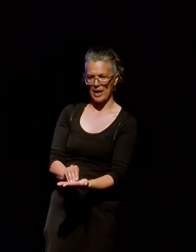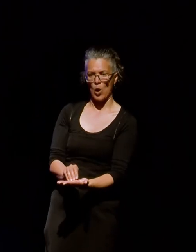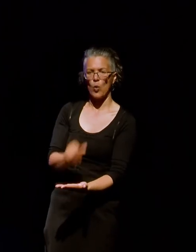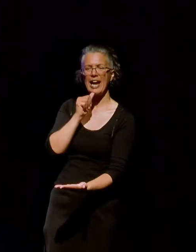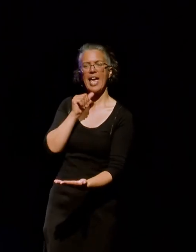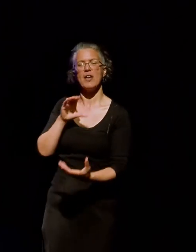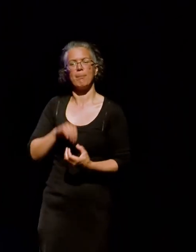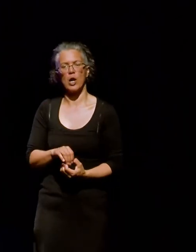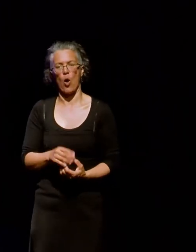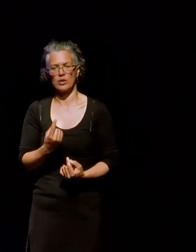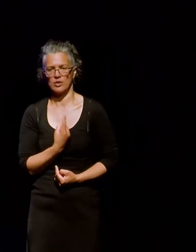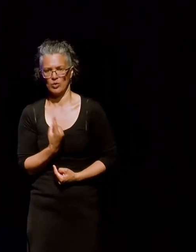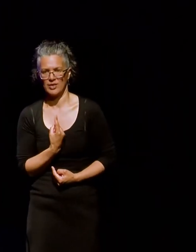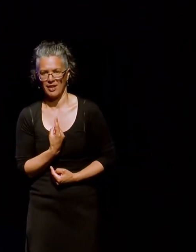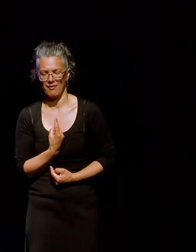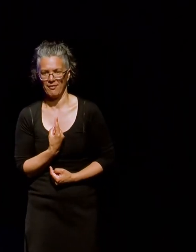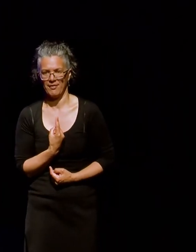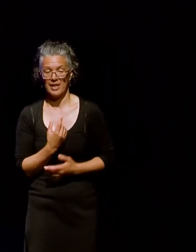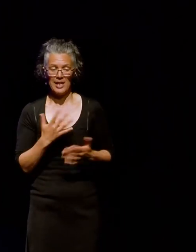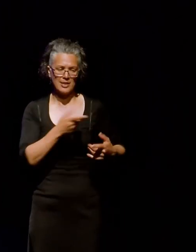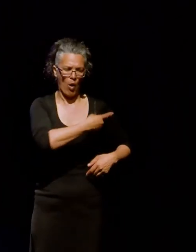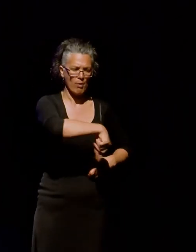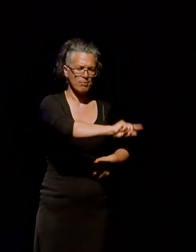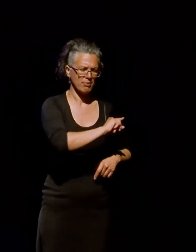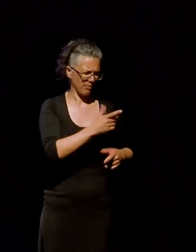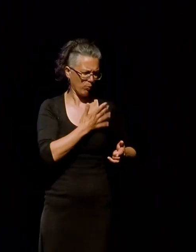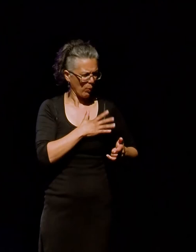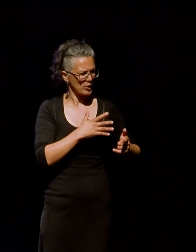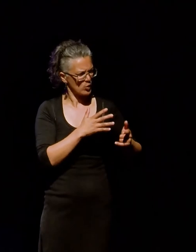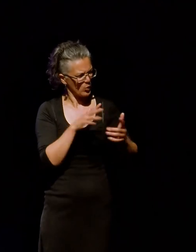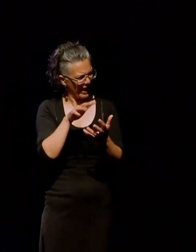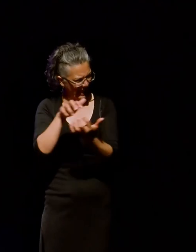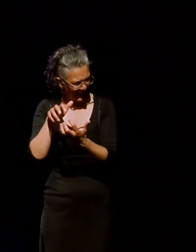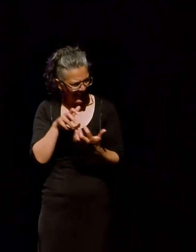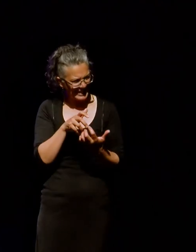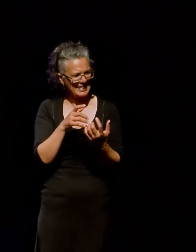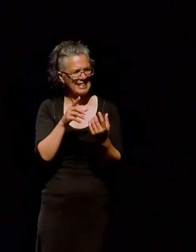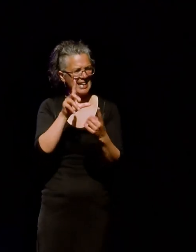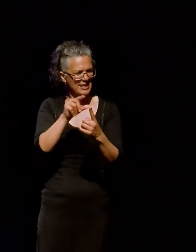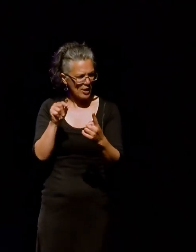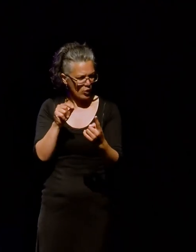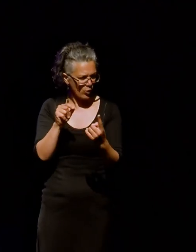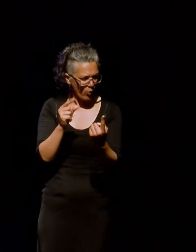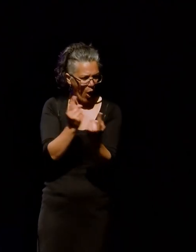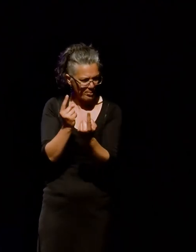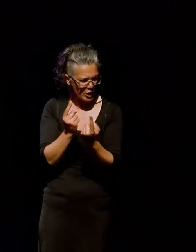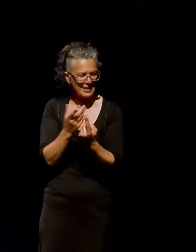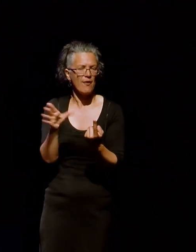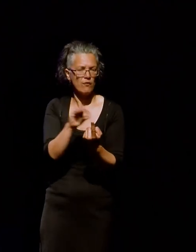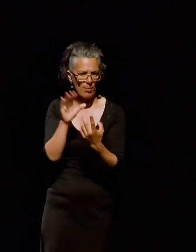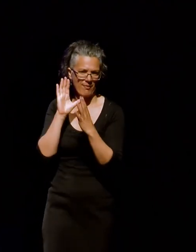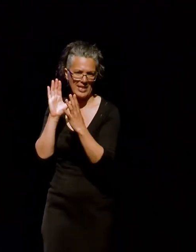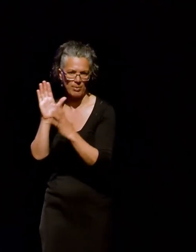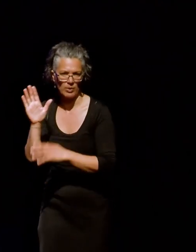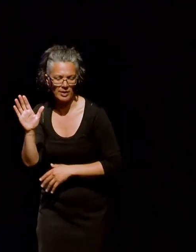So part of the reason for the project was we wanted to begin collecting and understand Facebook just as digital objects, as, as collection items. Um,